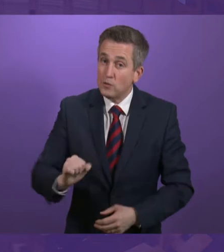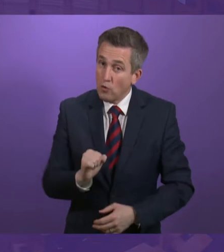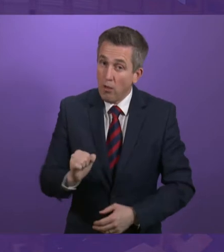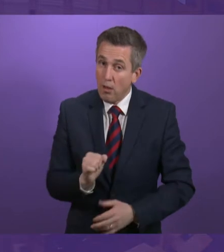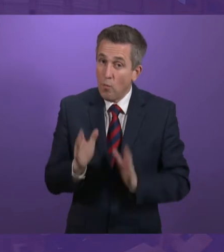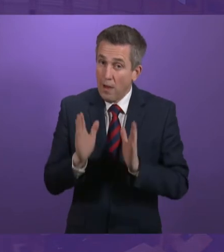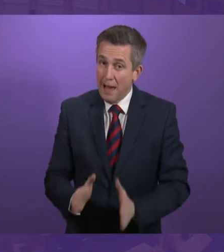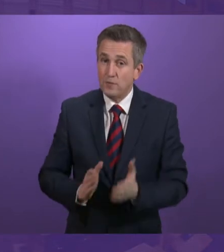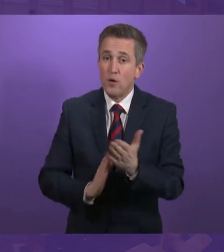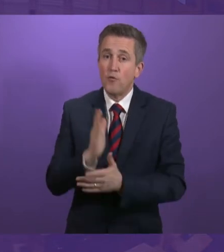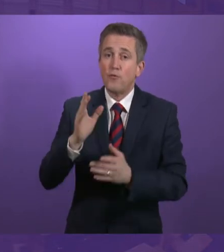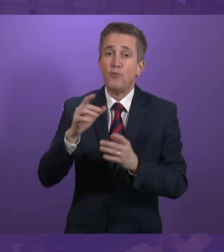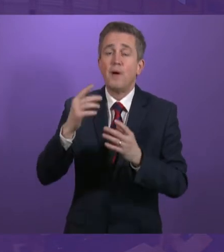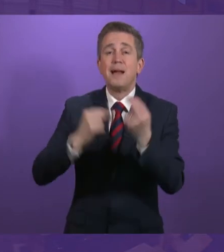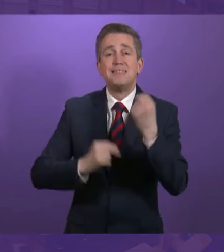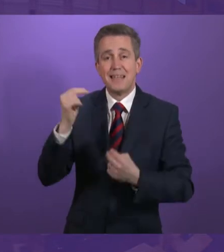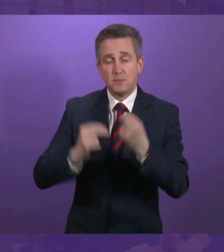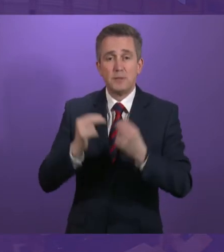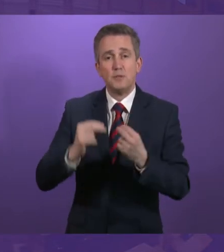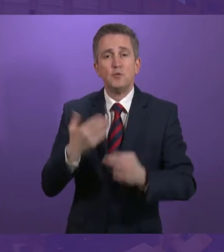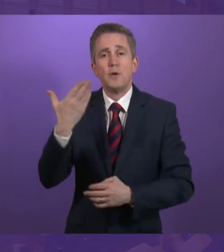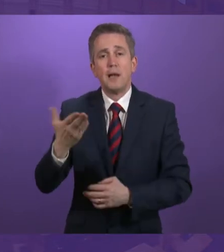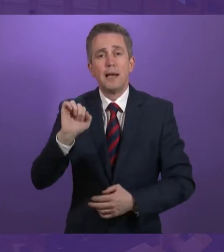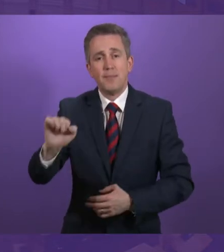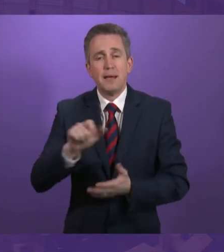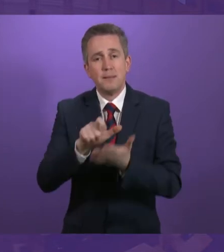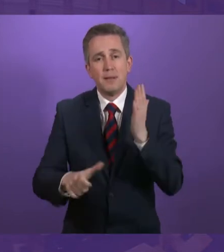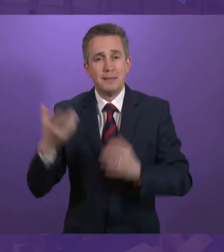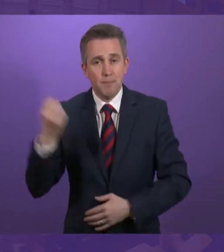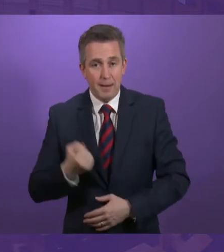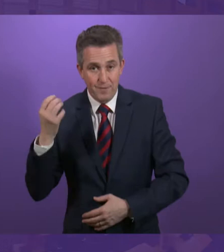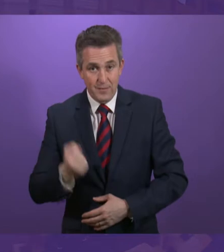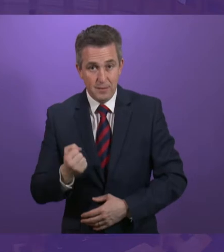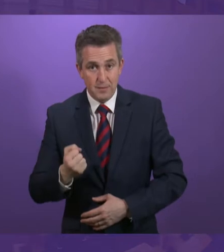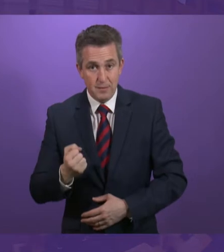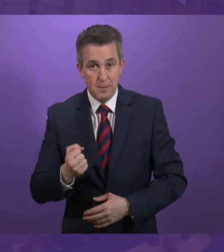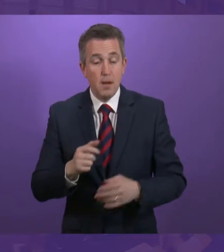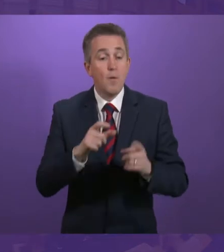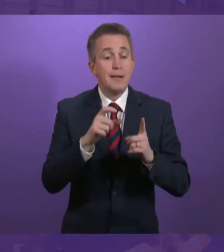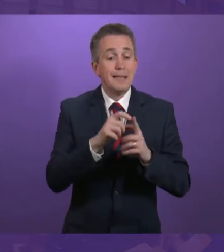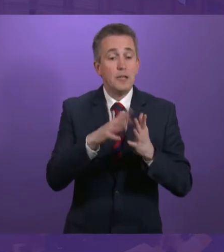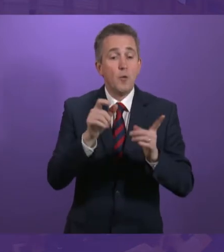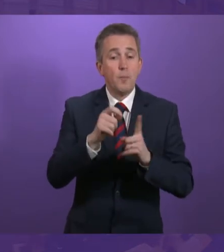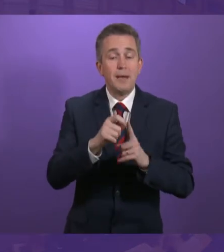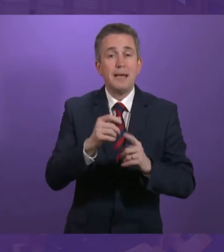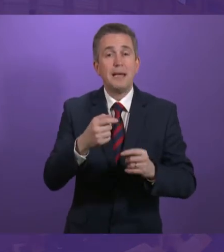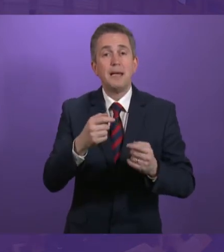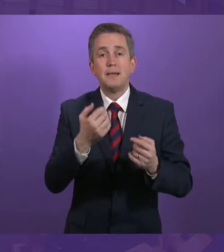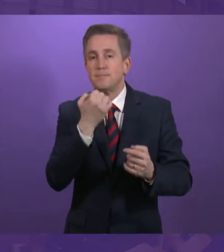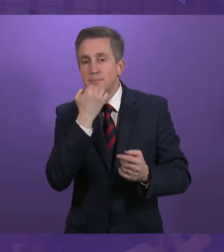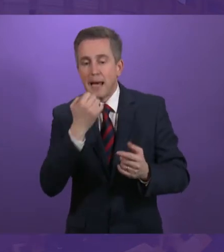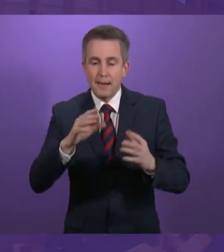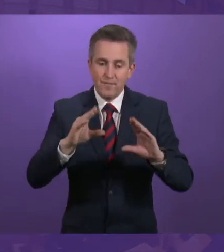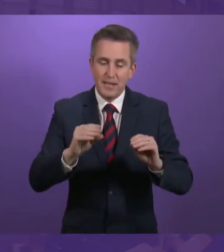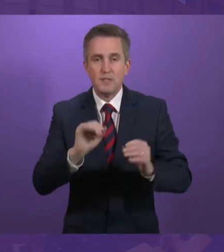DWP face-to-face assessment for disability benefits. Before someone reaches the end of their DWP award period we will take over their